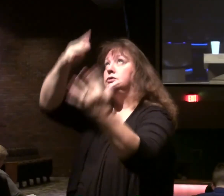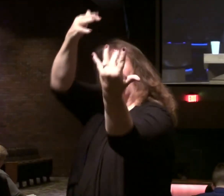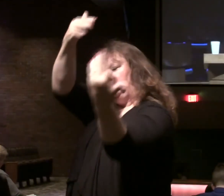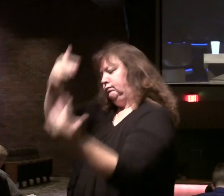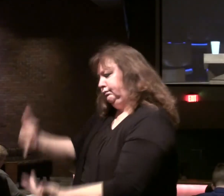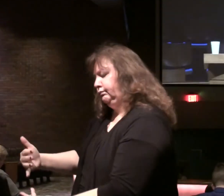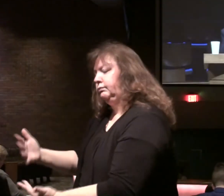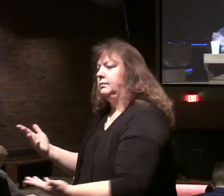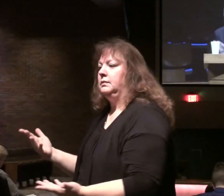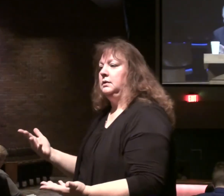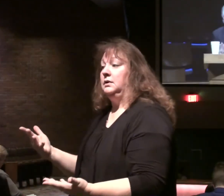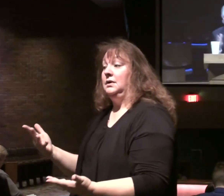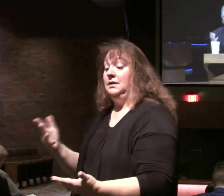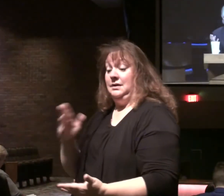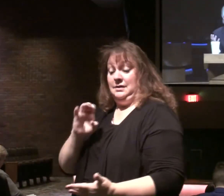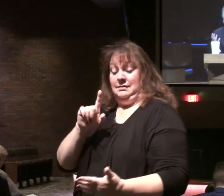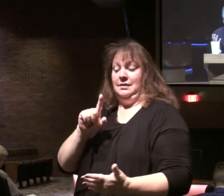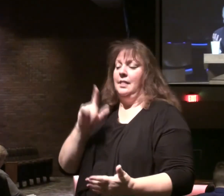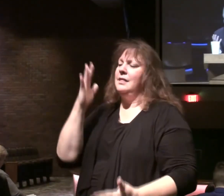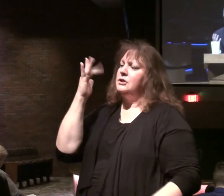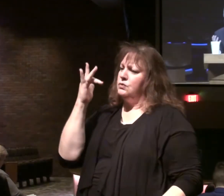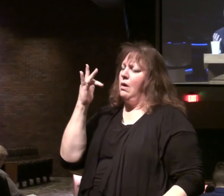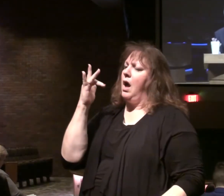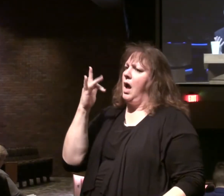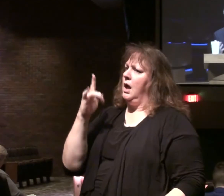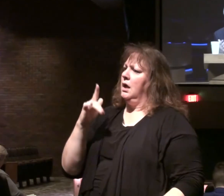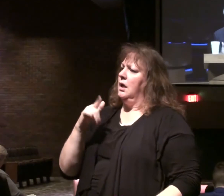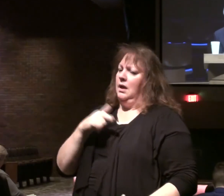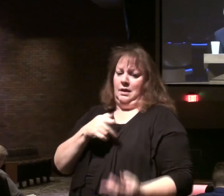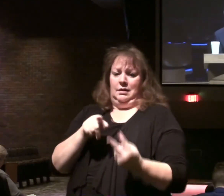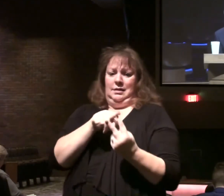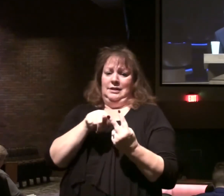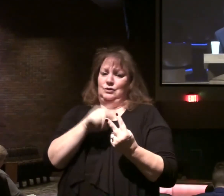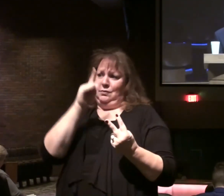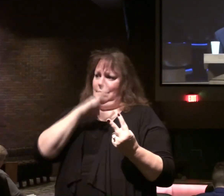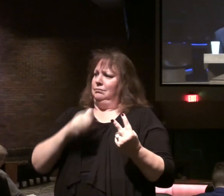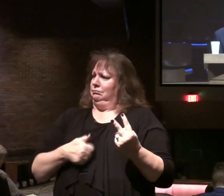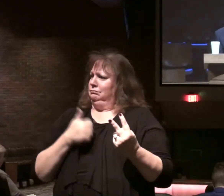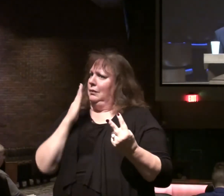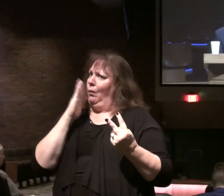He goes down. All right. There. So that's why. They can survive. During this time.